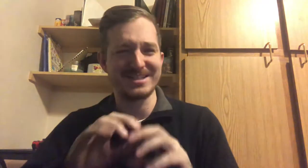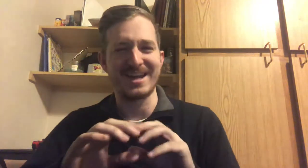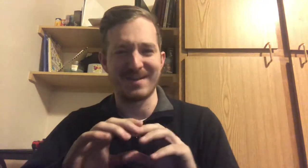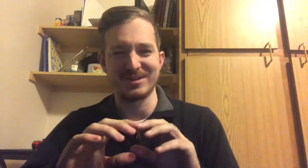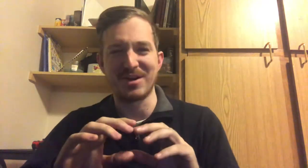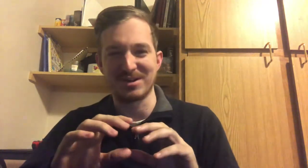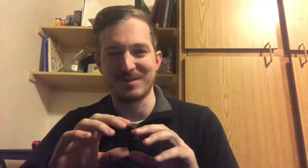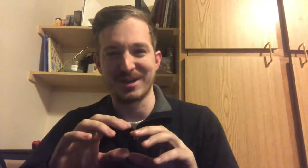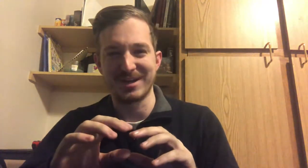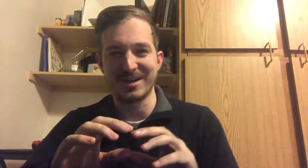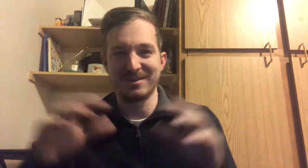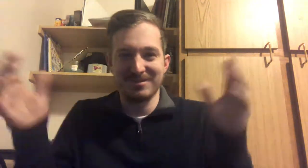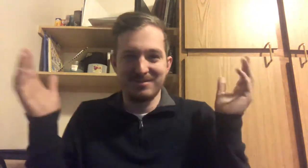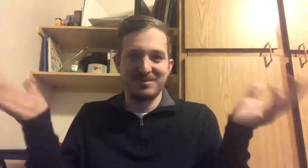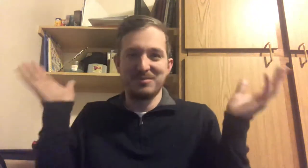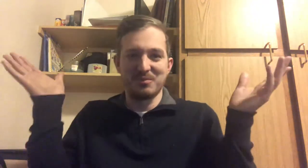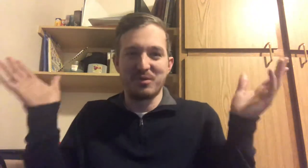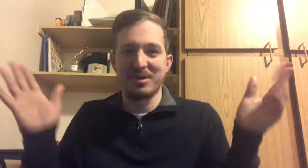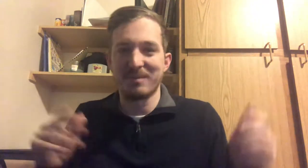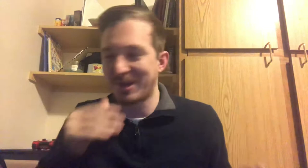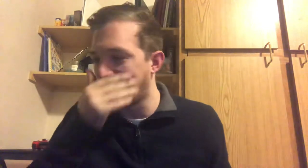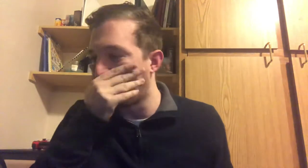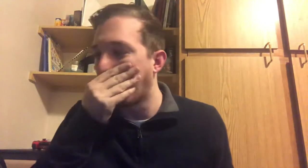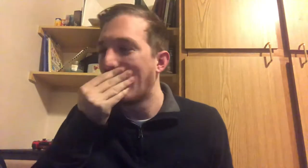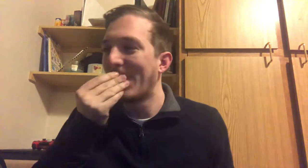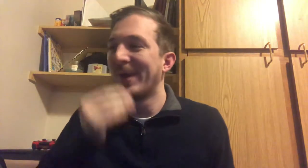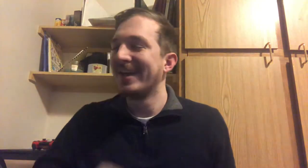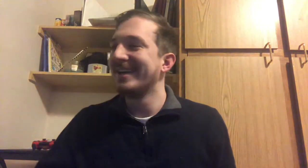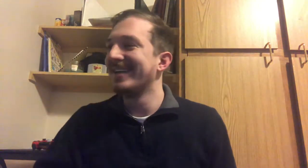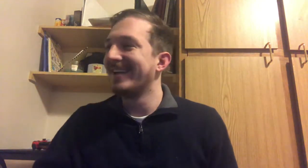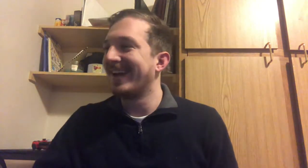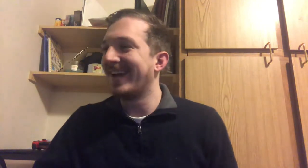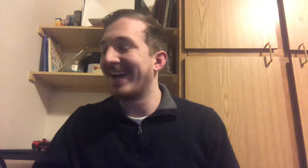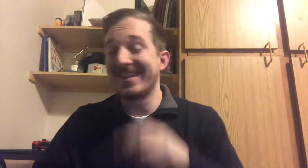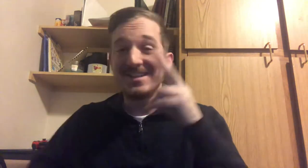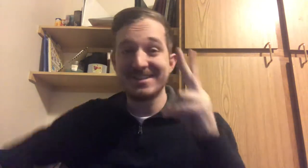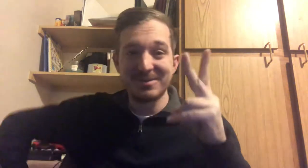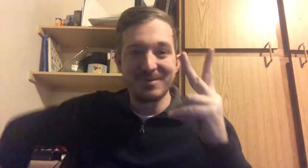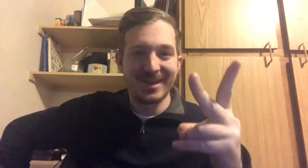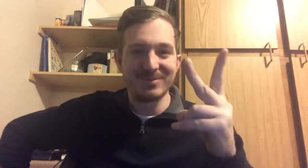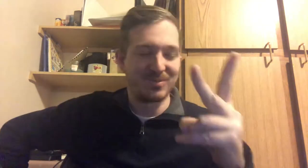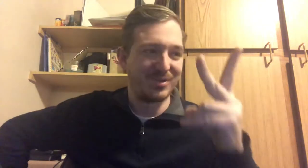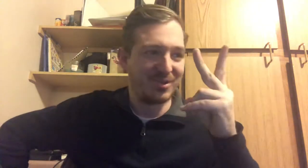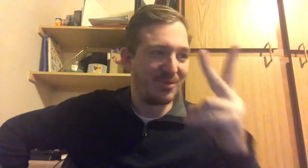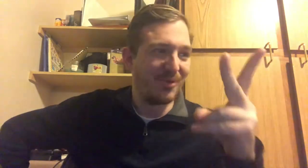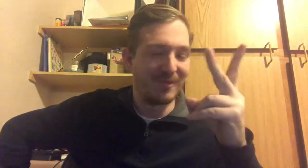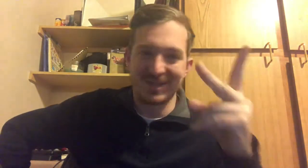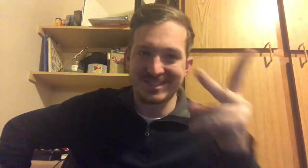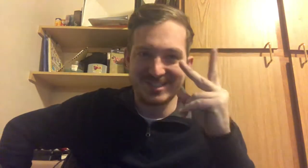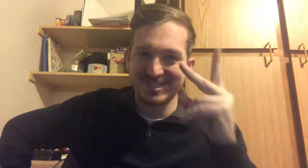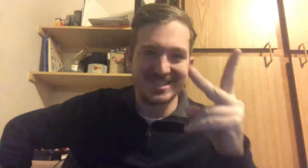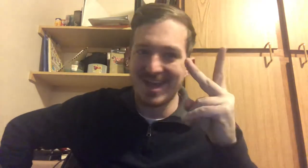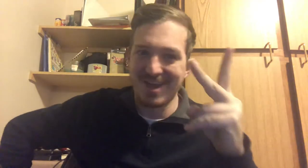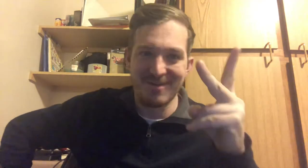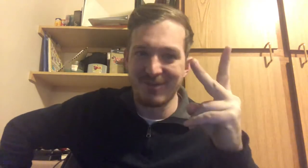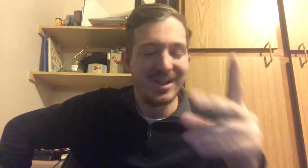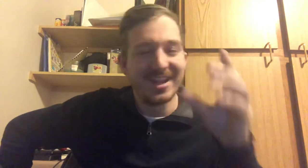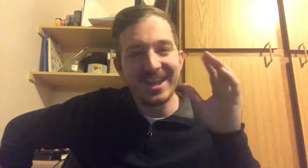I haven't talked about it yet. Well, here we go. And these two names were two of, like, several, like,